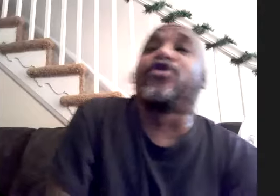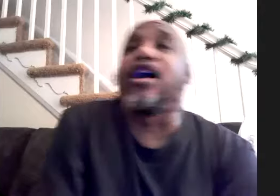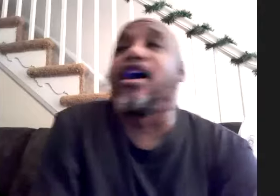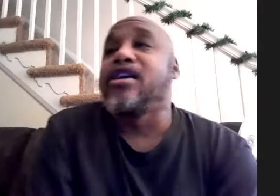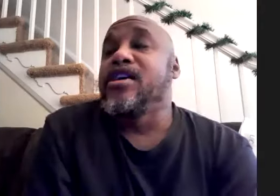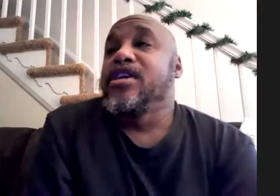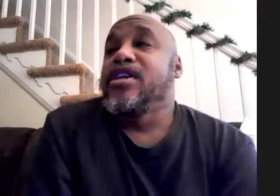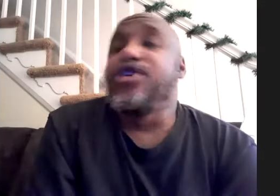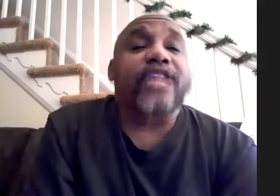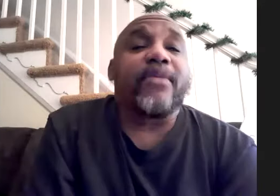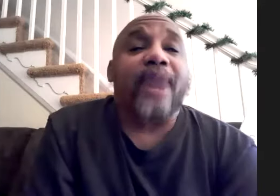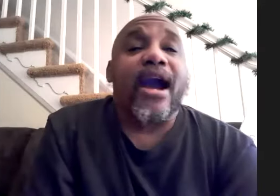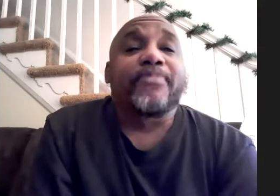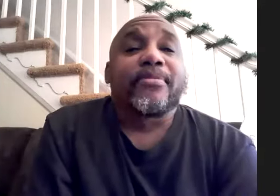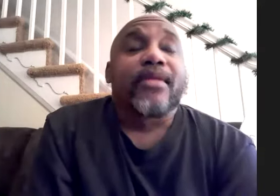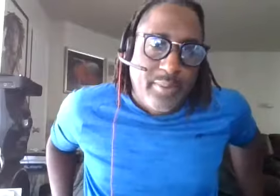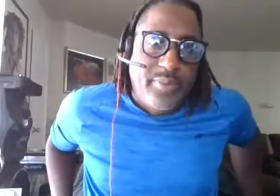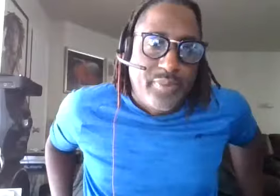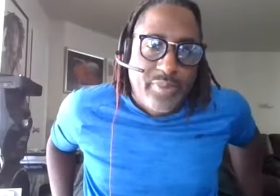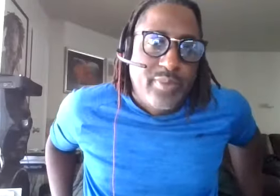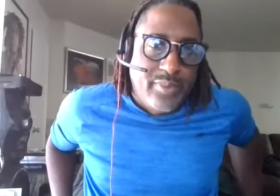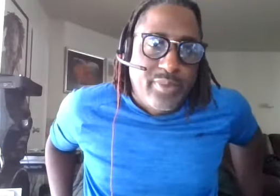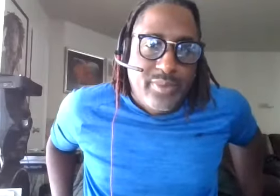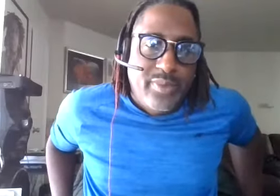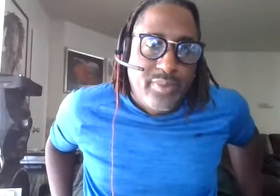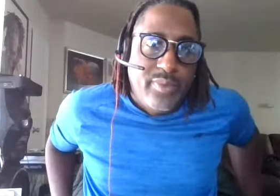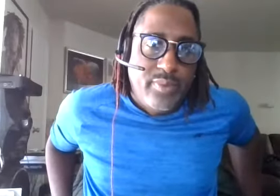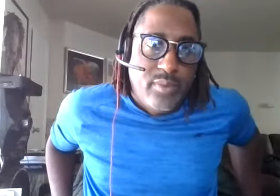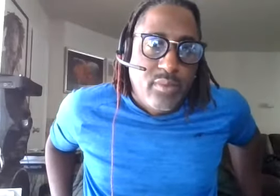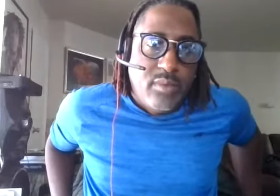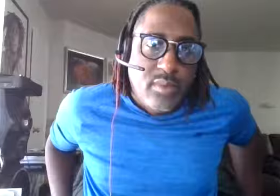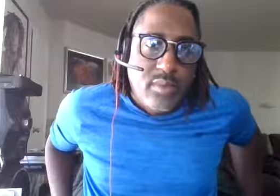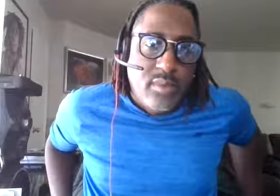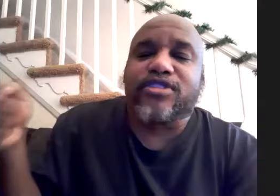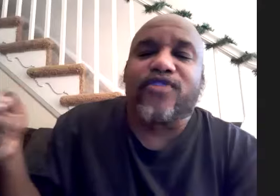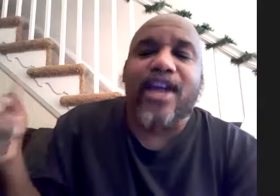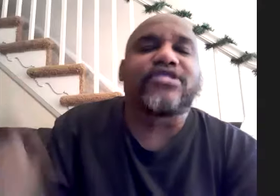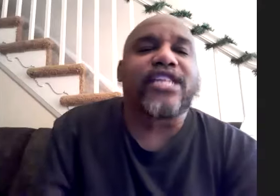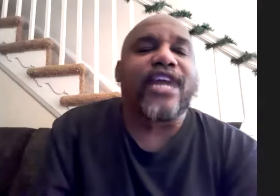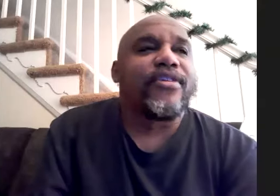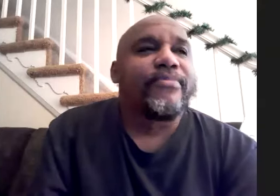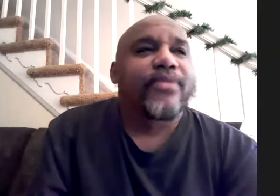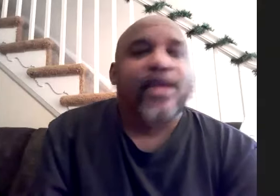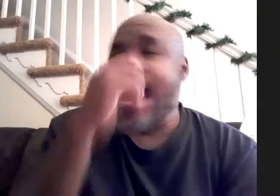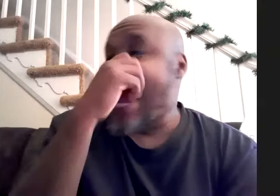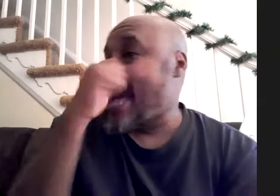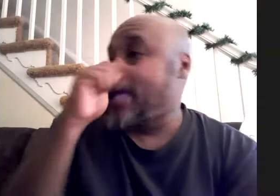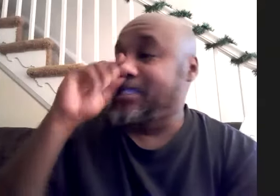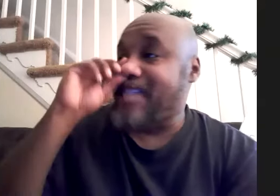uh new york state of mind right i remember they were talking about they were listening to records together and that